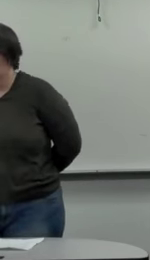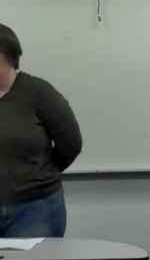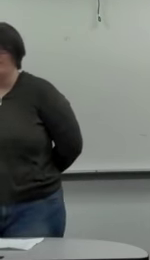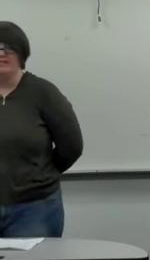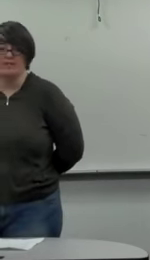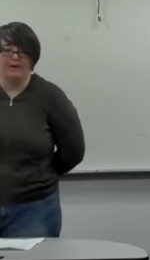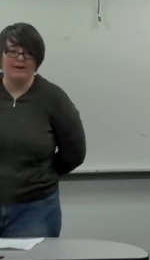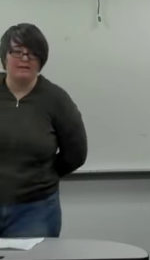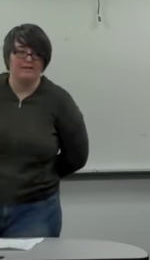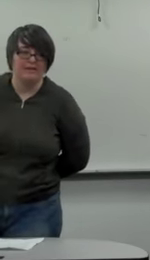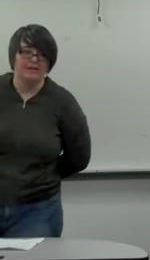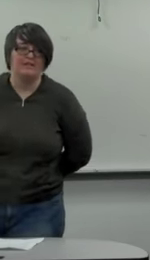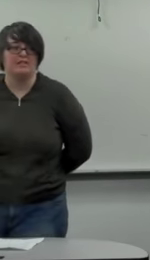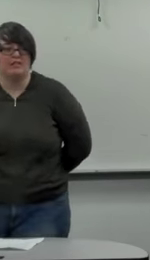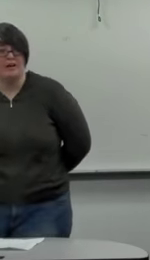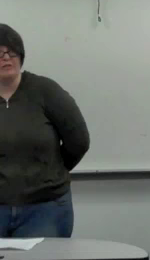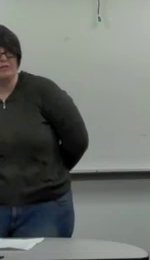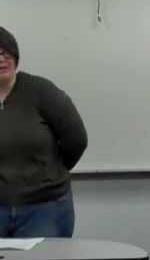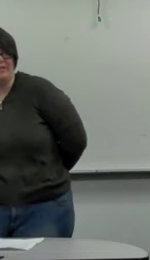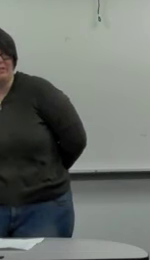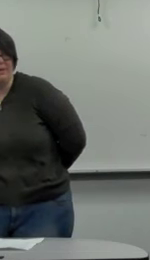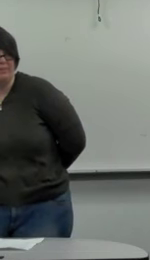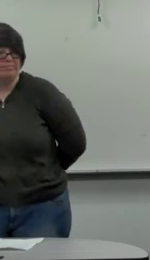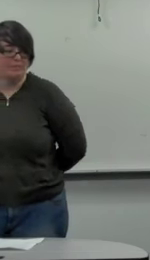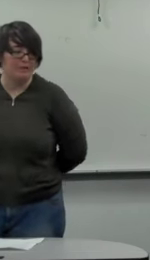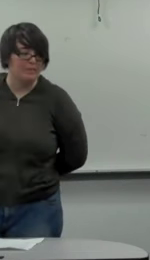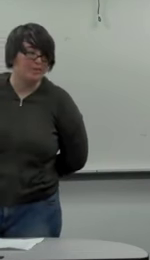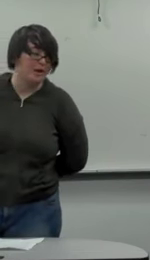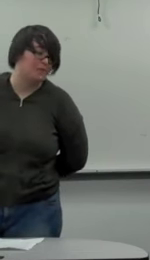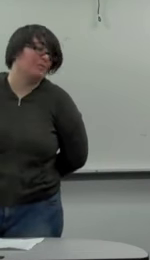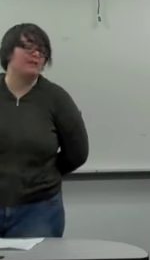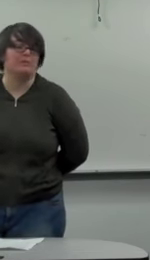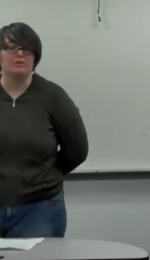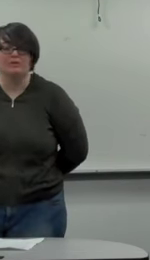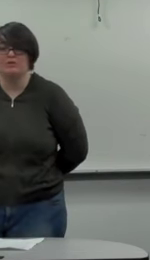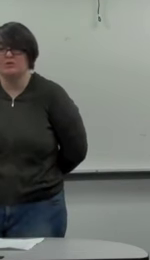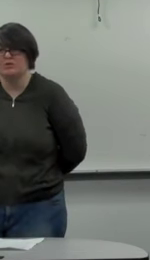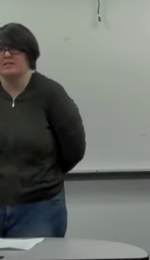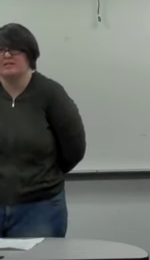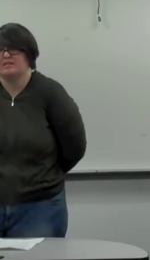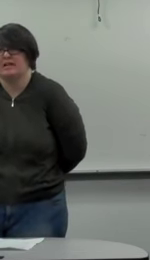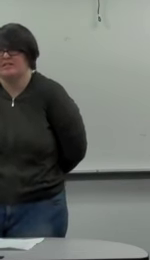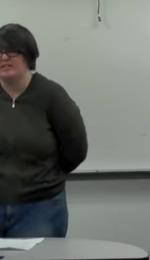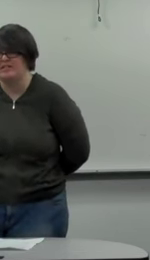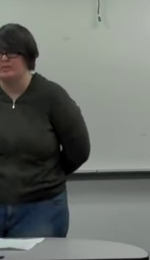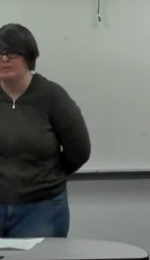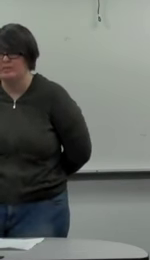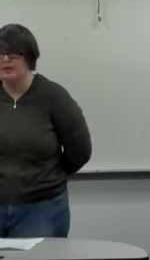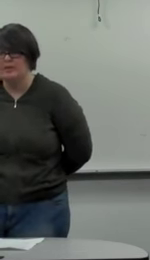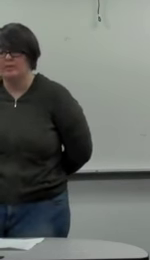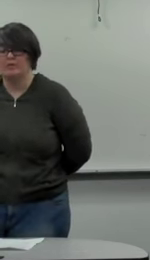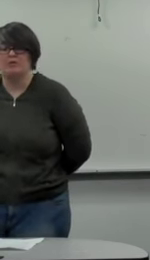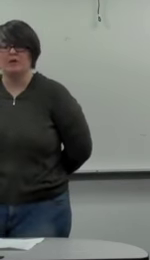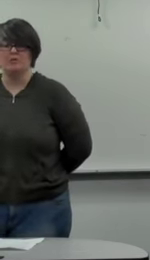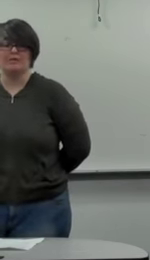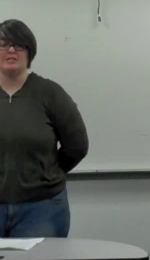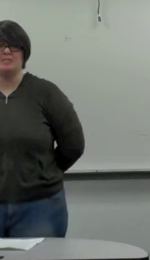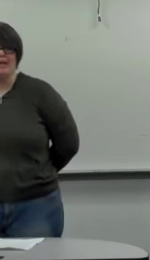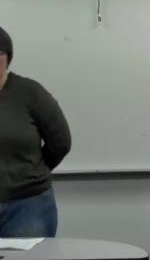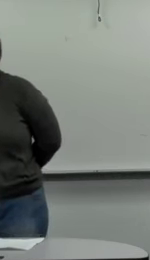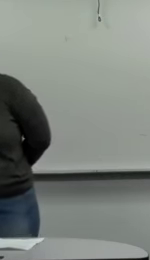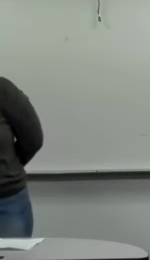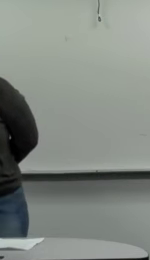So the cat eats the rat, gets the toxoplasm, develops toxoplasmosis. Usually doesn't have any symptoms. But the